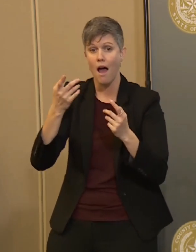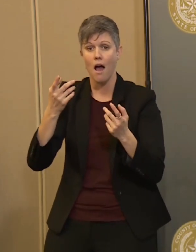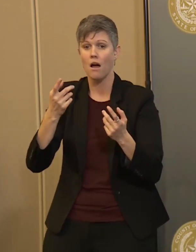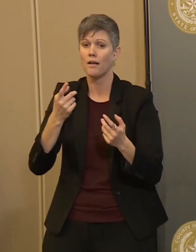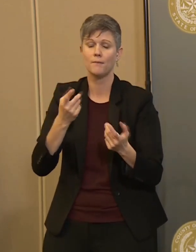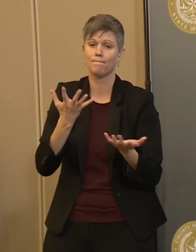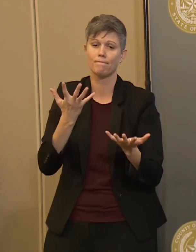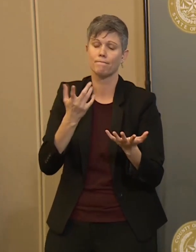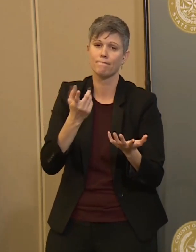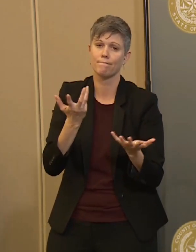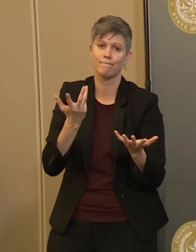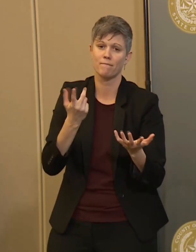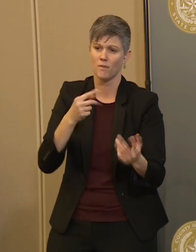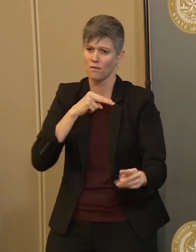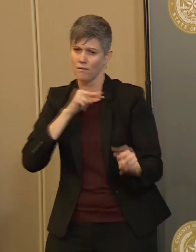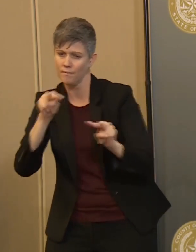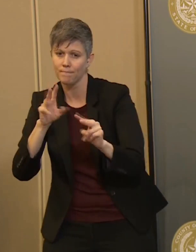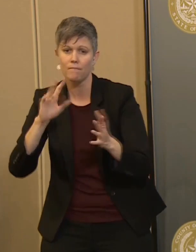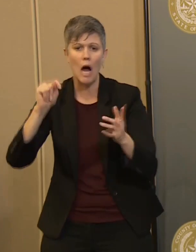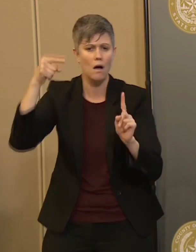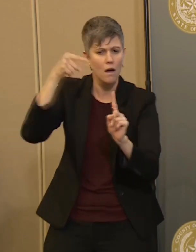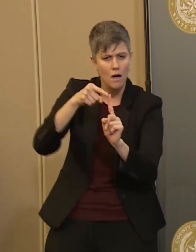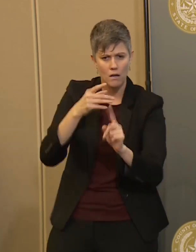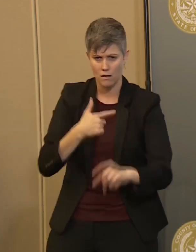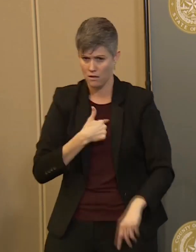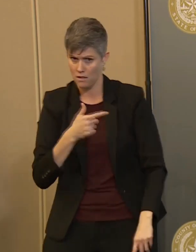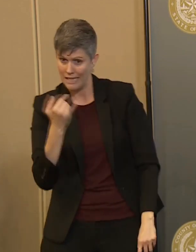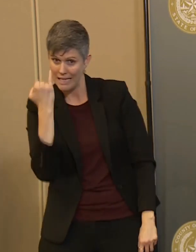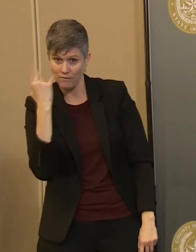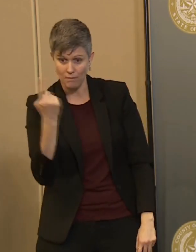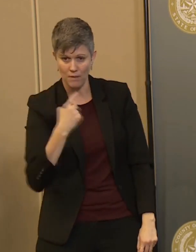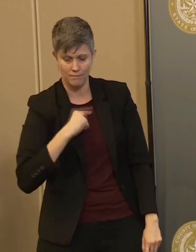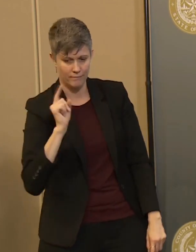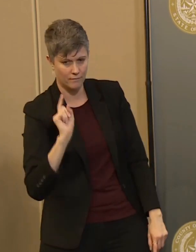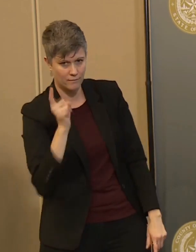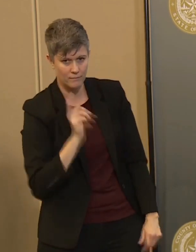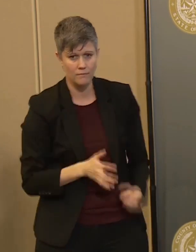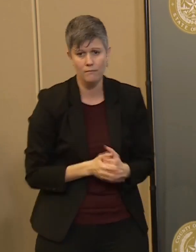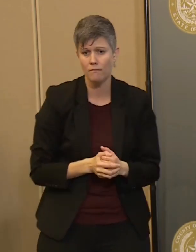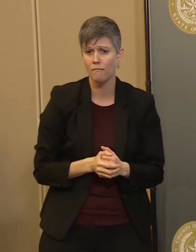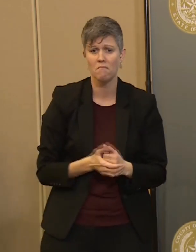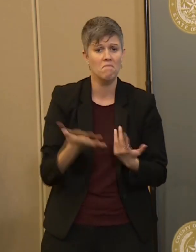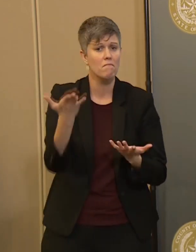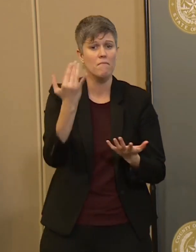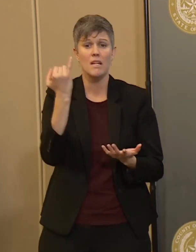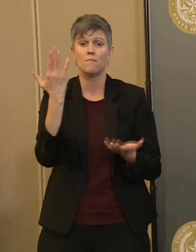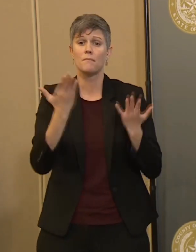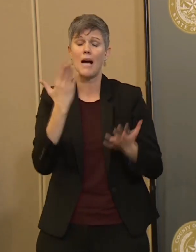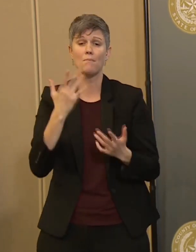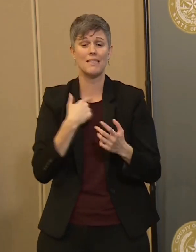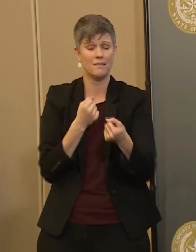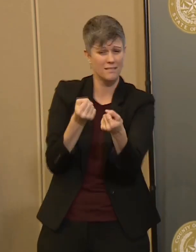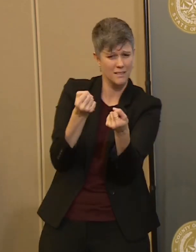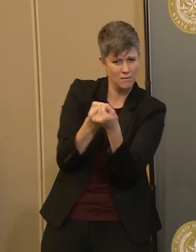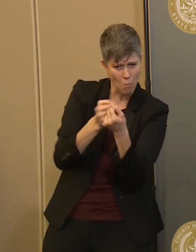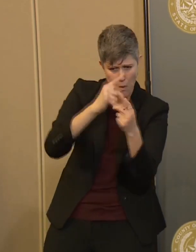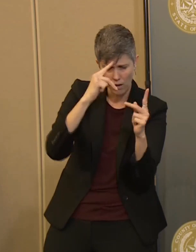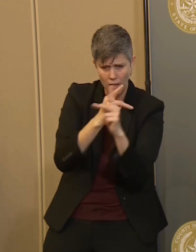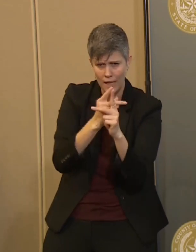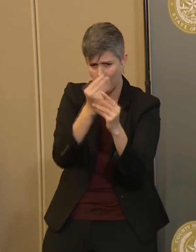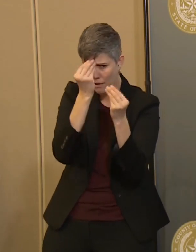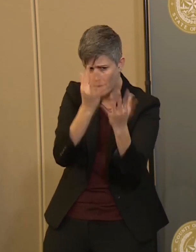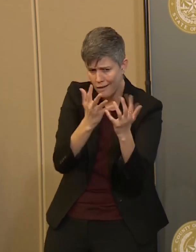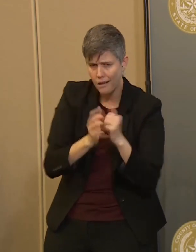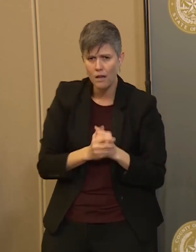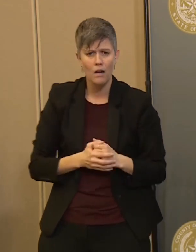We will first seek to inform, second, actually primarily seek to assist and to inform. Enforcement